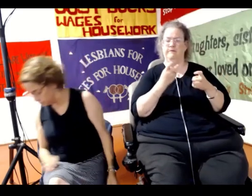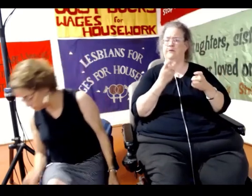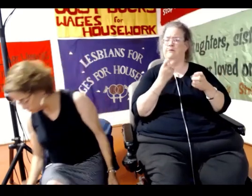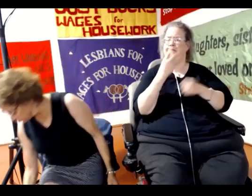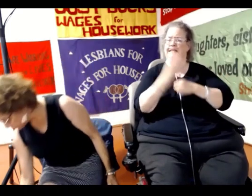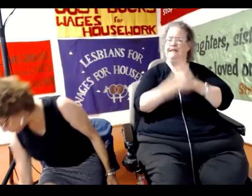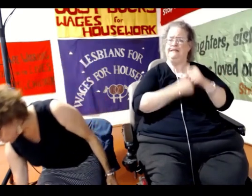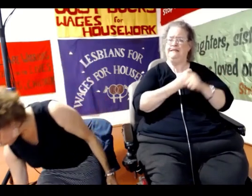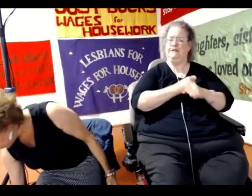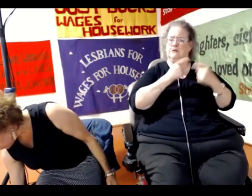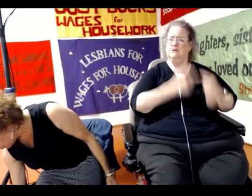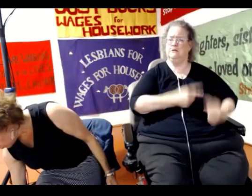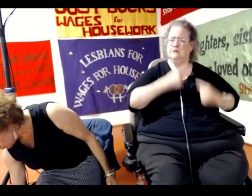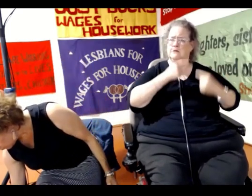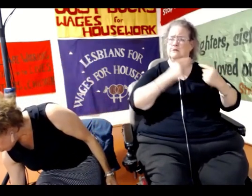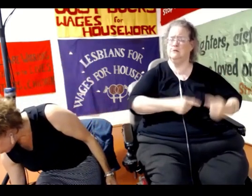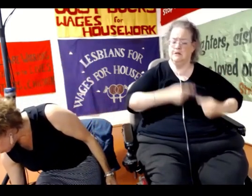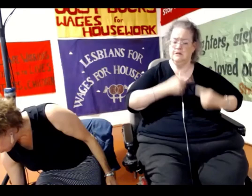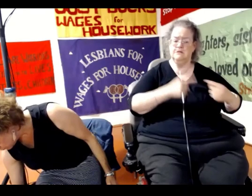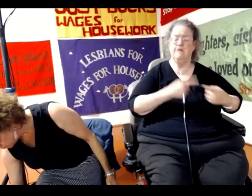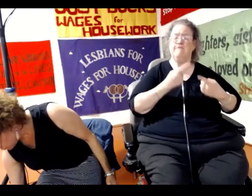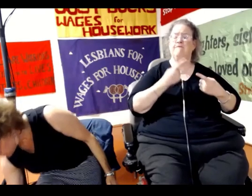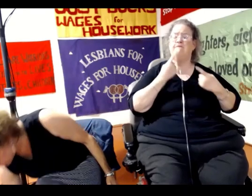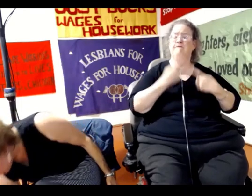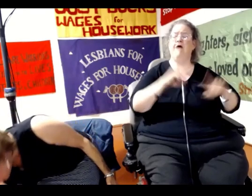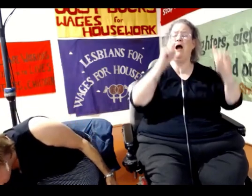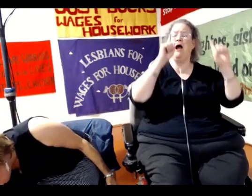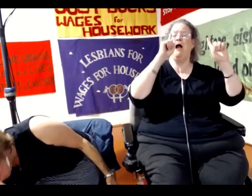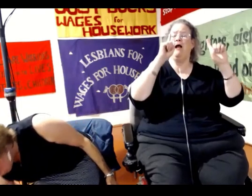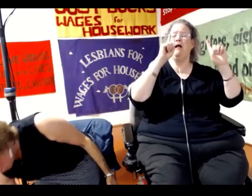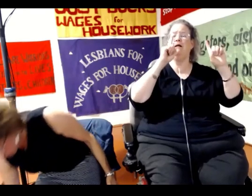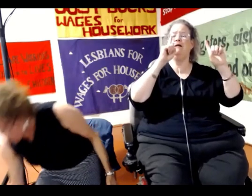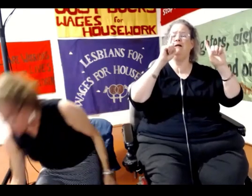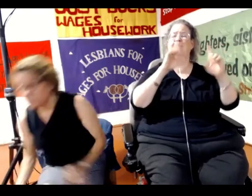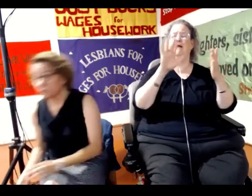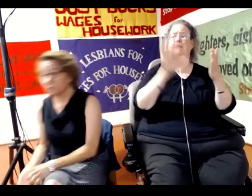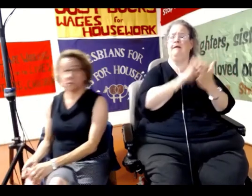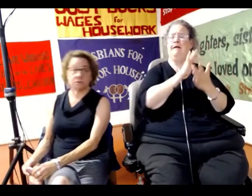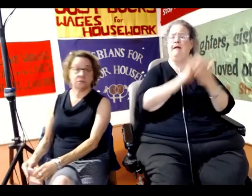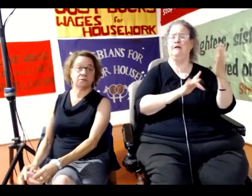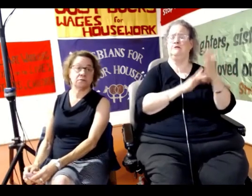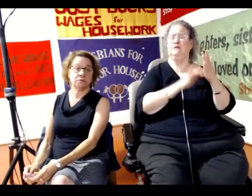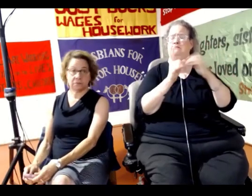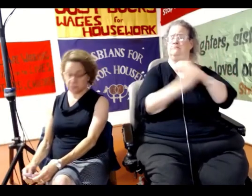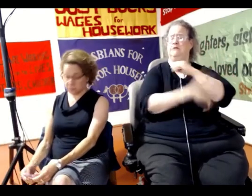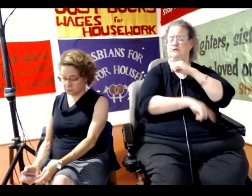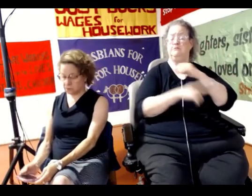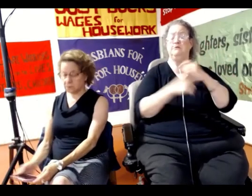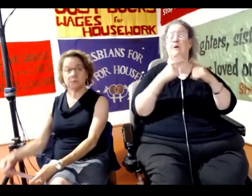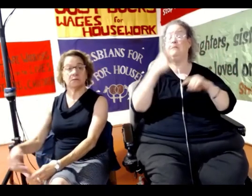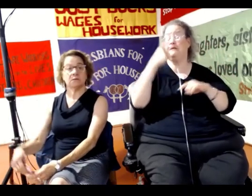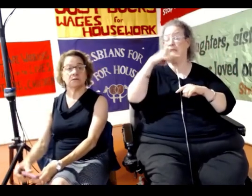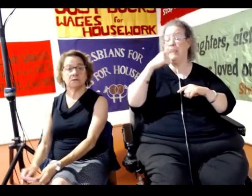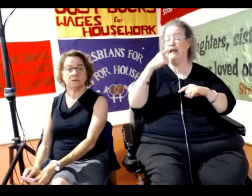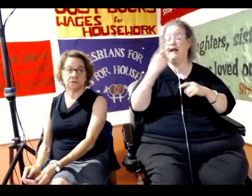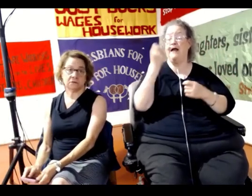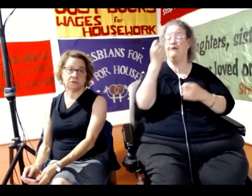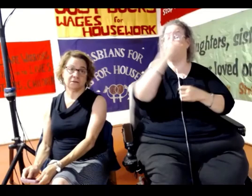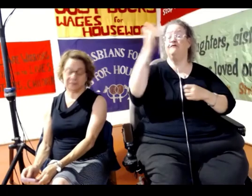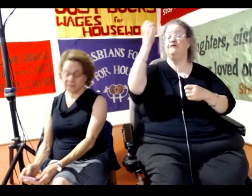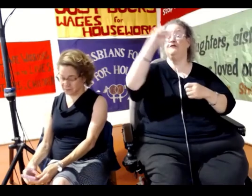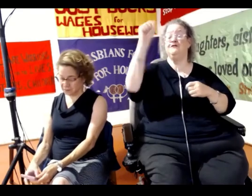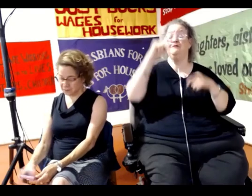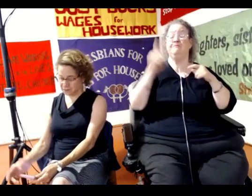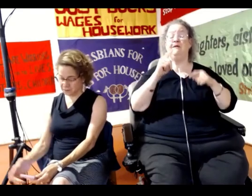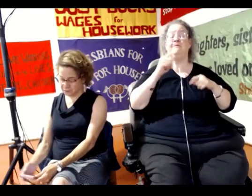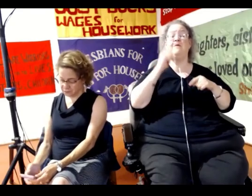struggle that has won decriminalization? And the first thing is, is that Thailand had a revolution. People were out on the streets